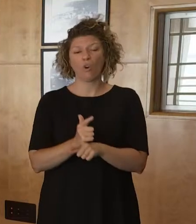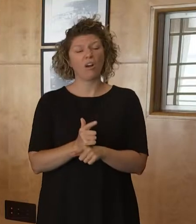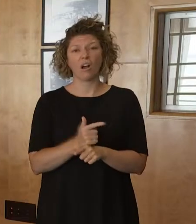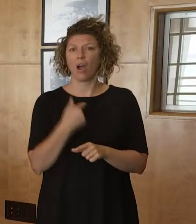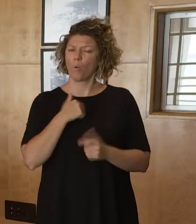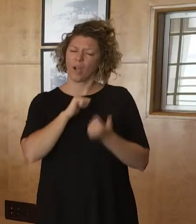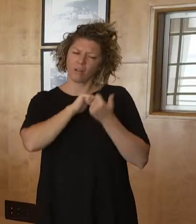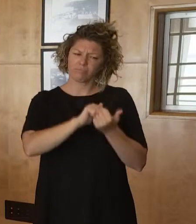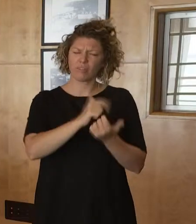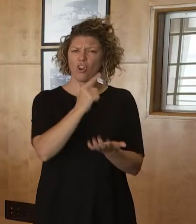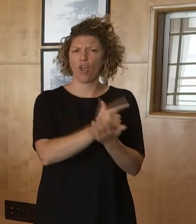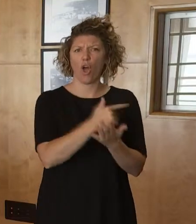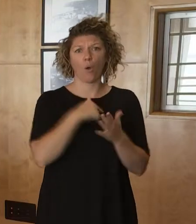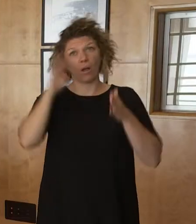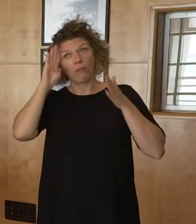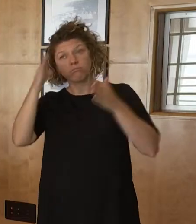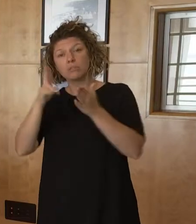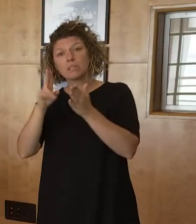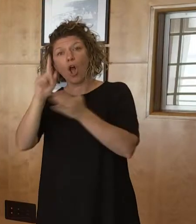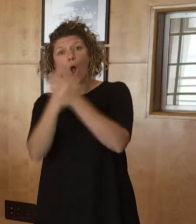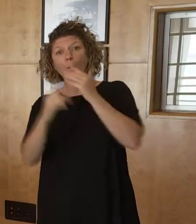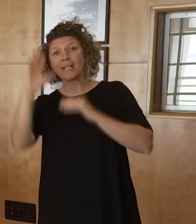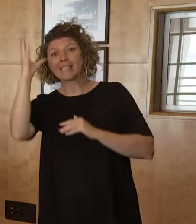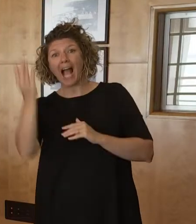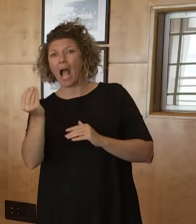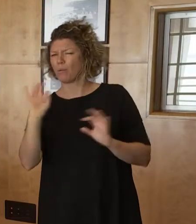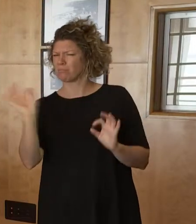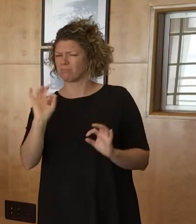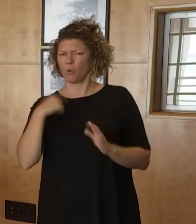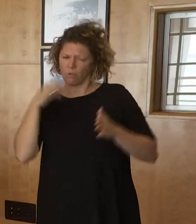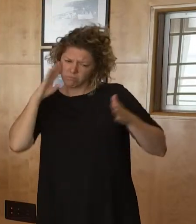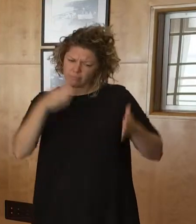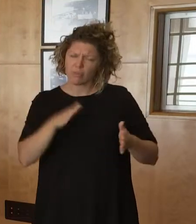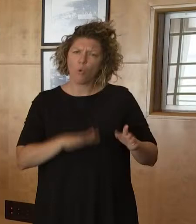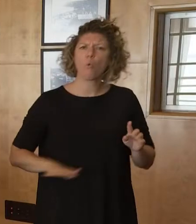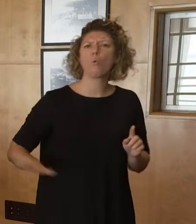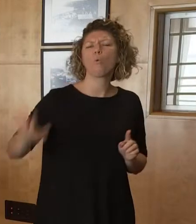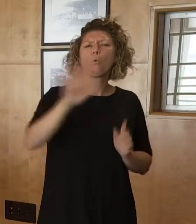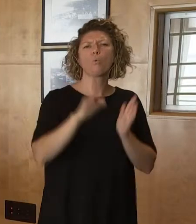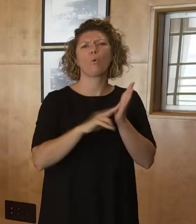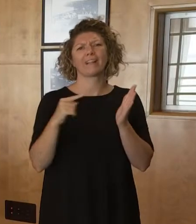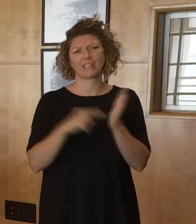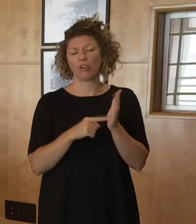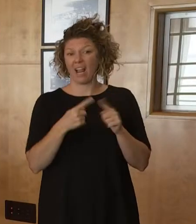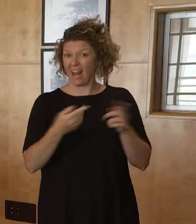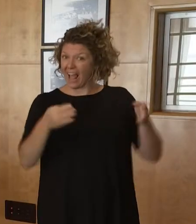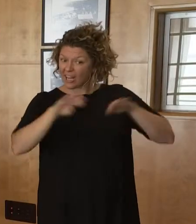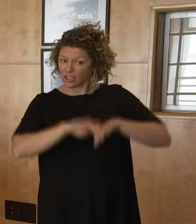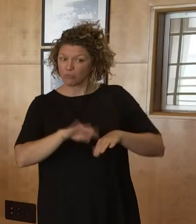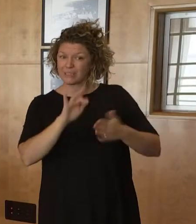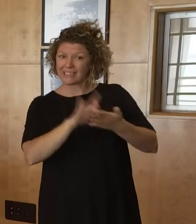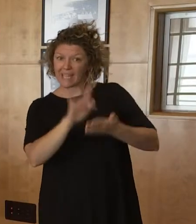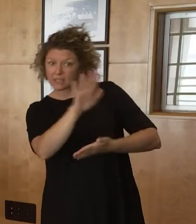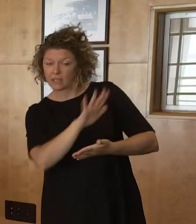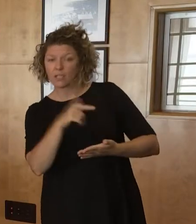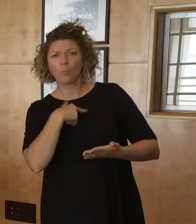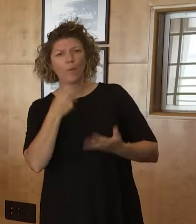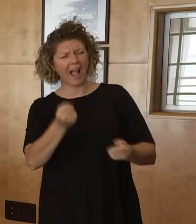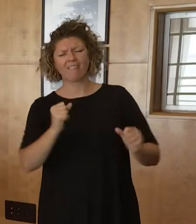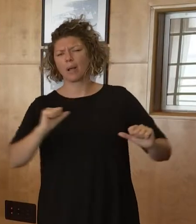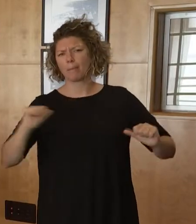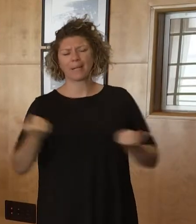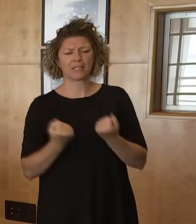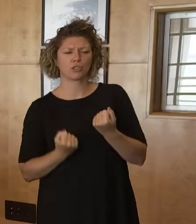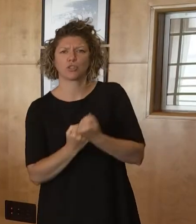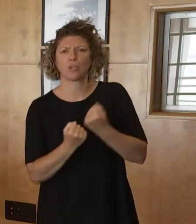organisations, with the land councils, with the shires, and as I just explained the structure, we've got structures in the region so